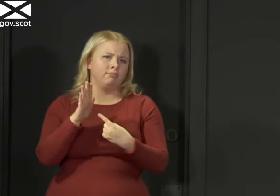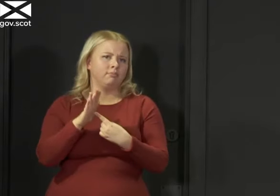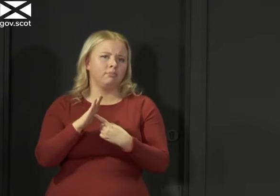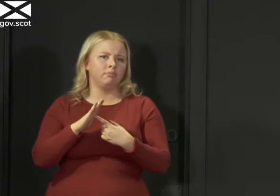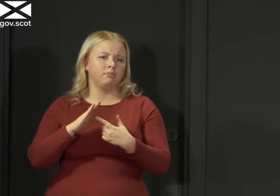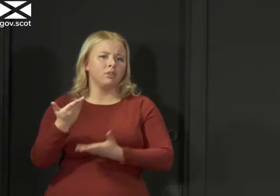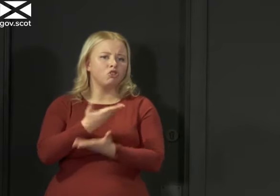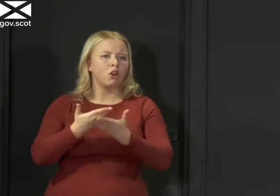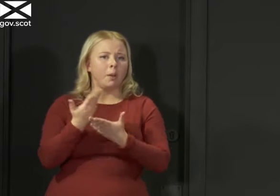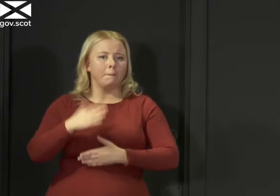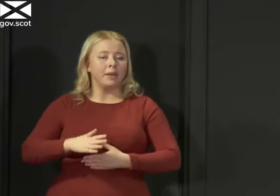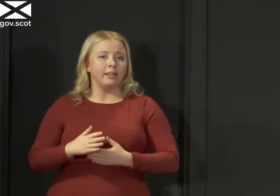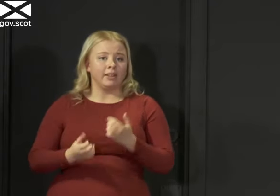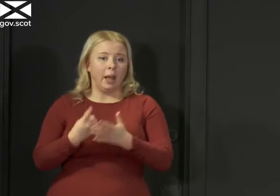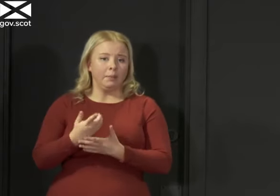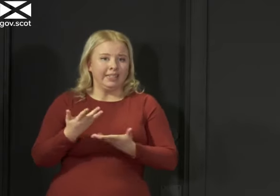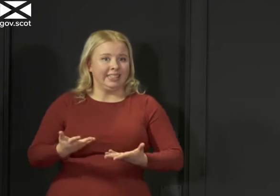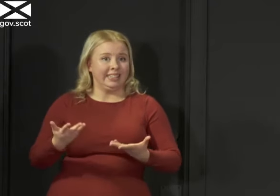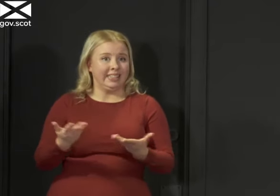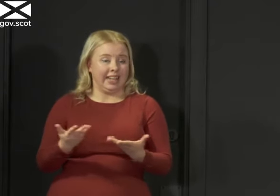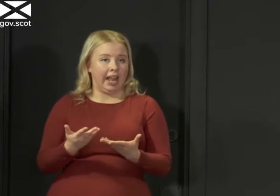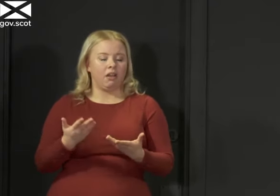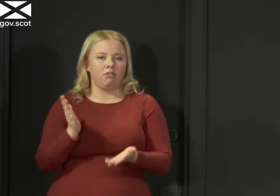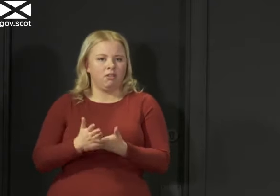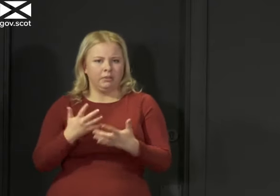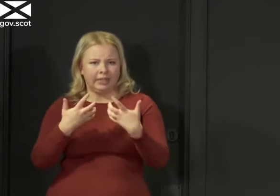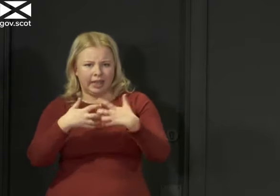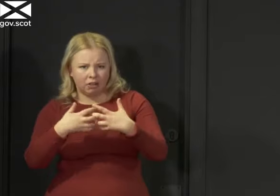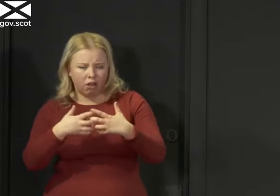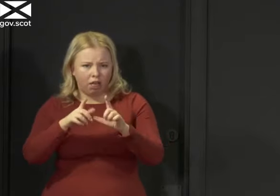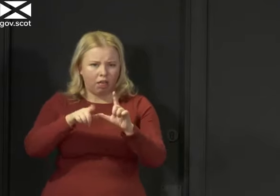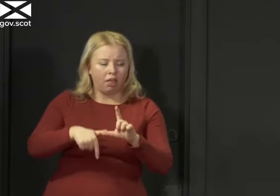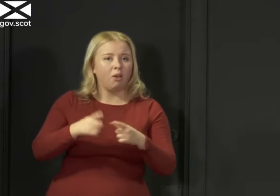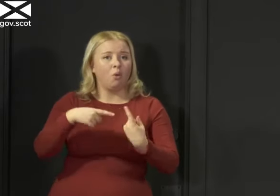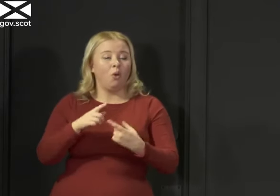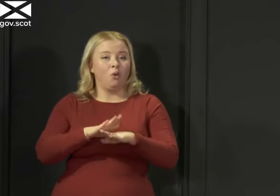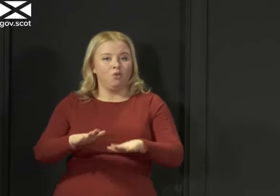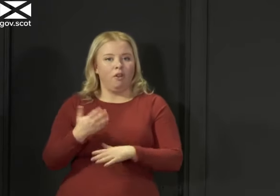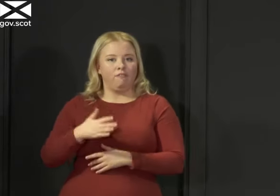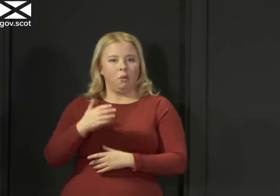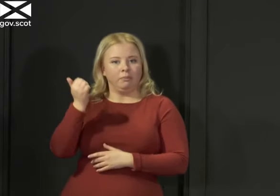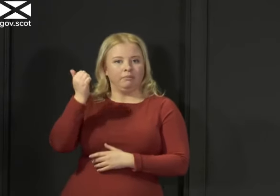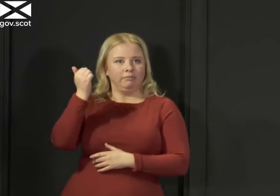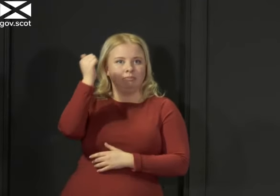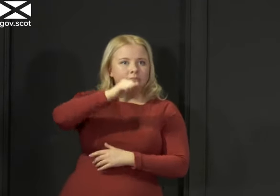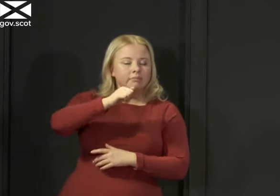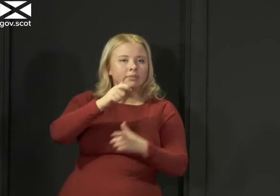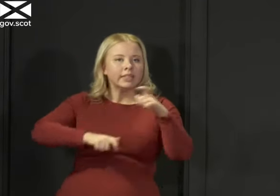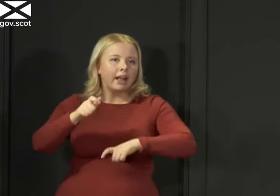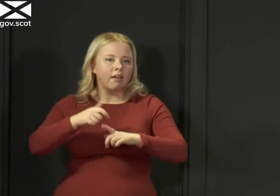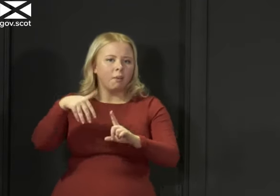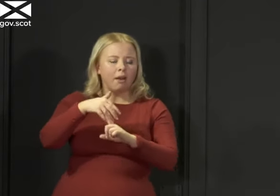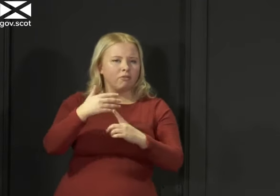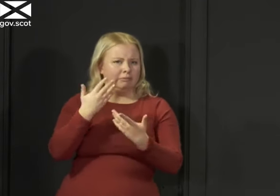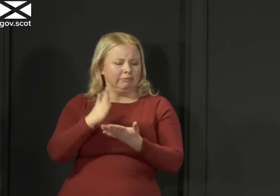discussions we've had today they're very technical and we all those of us who are not from a scientific background we struggle a little bit with